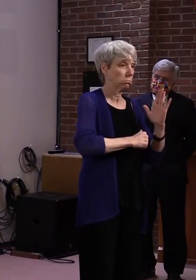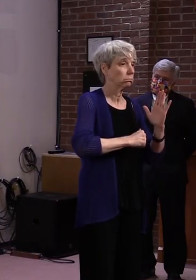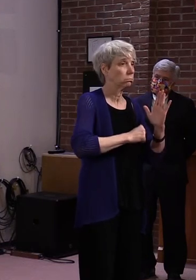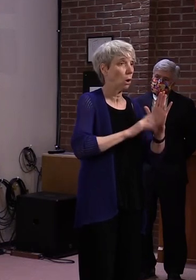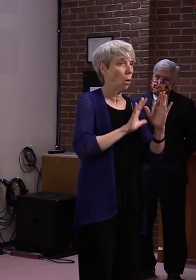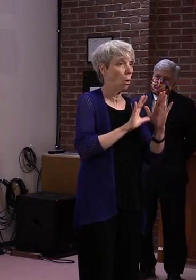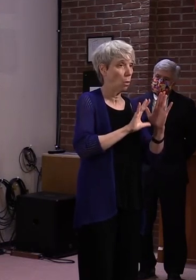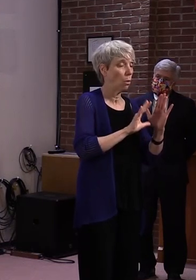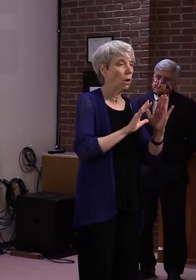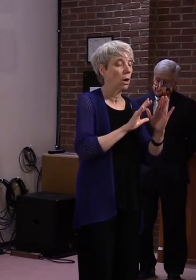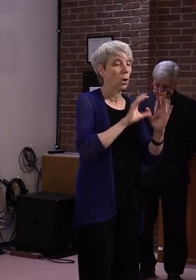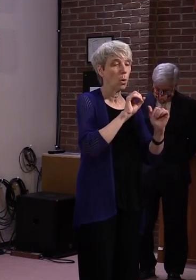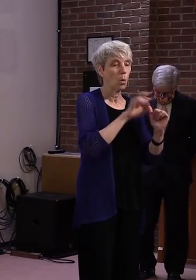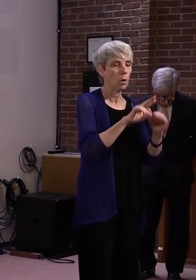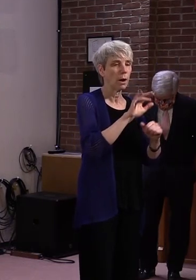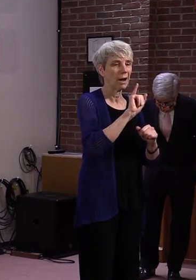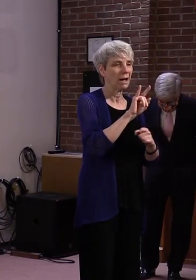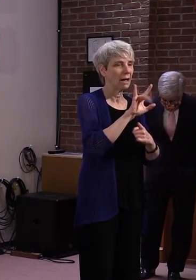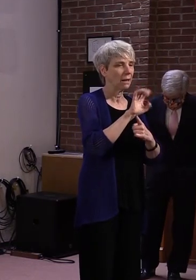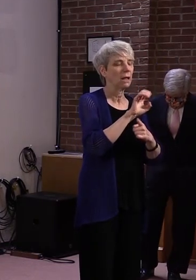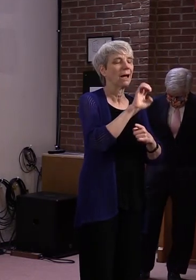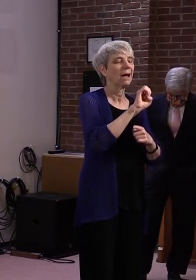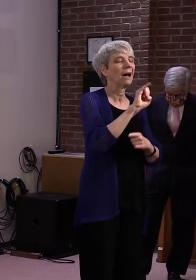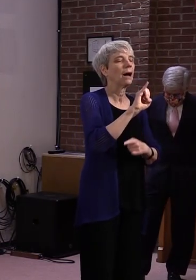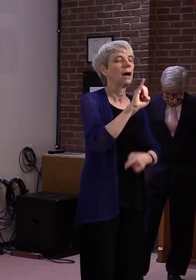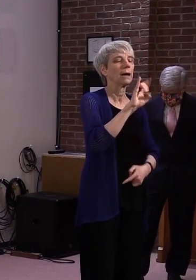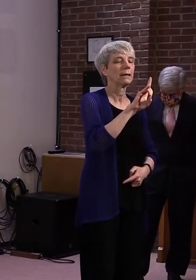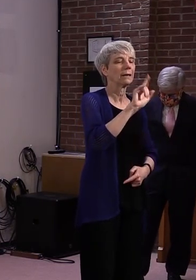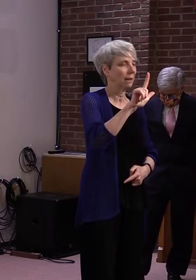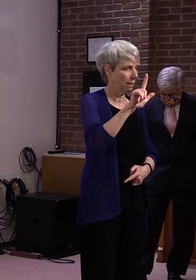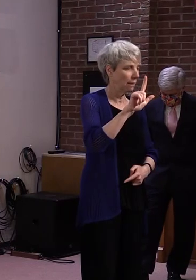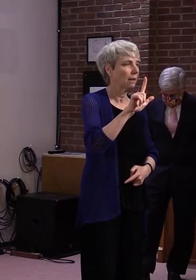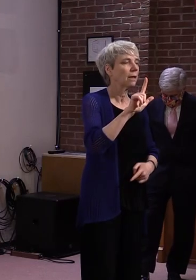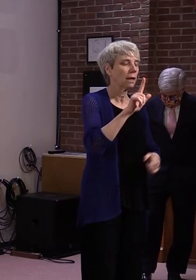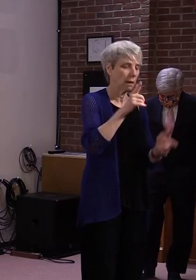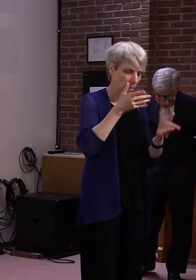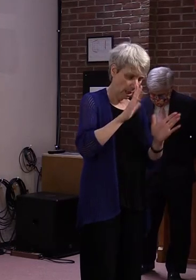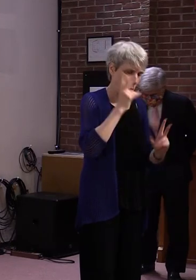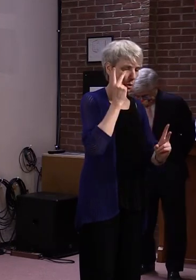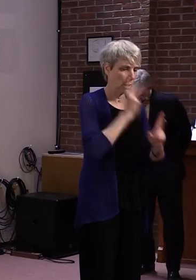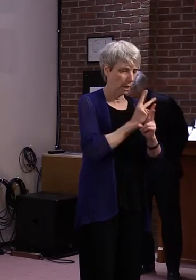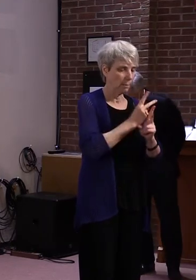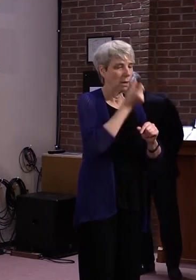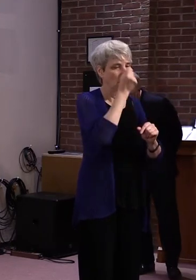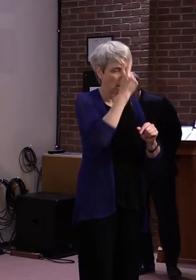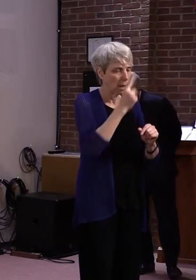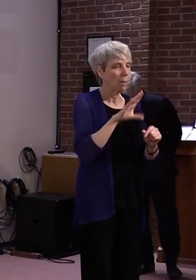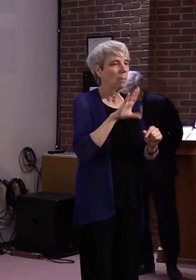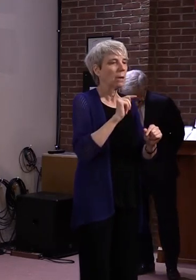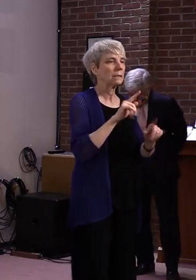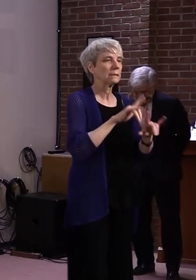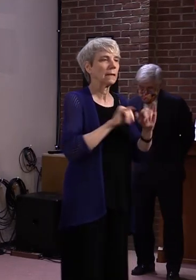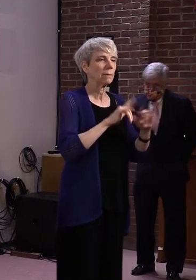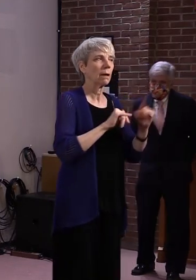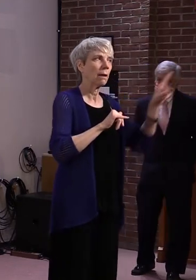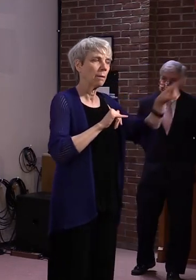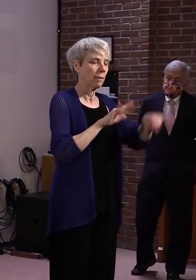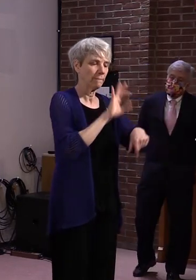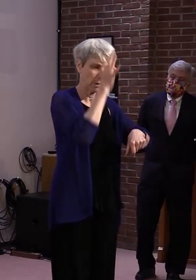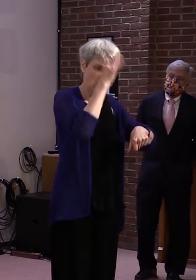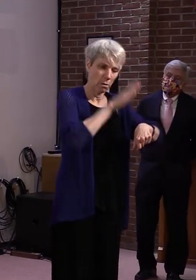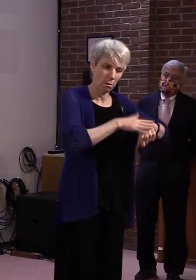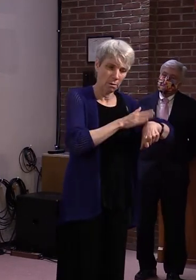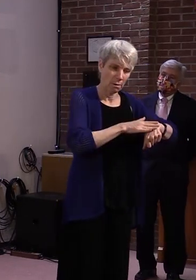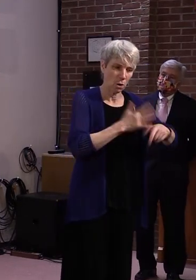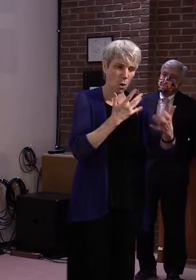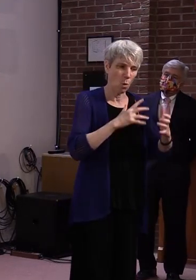are we subtracting out idle, but there is sufficient warning and text about avoidance of duplication of benefit. And